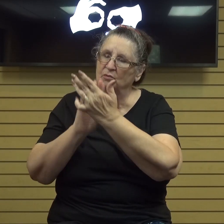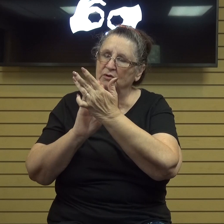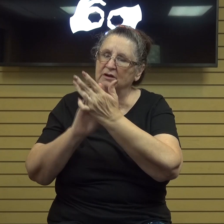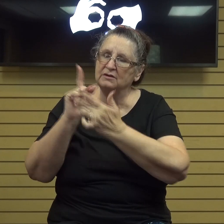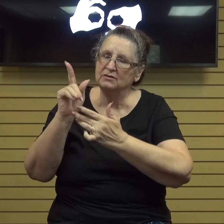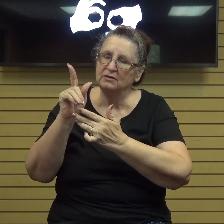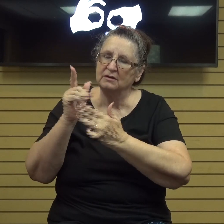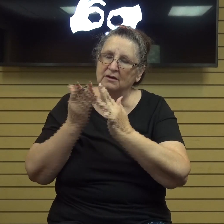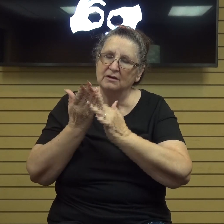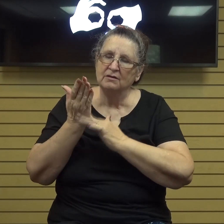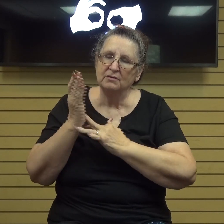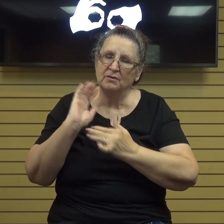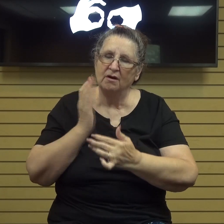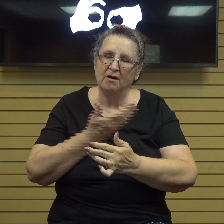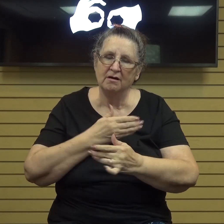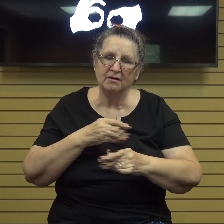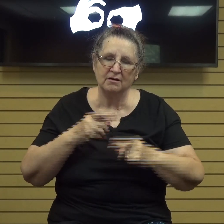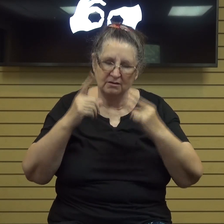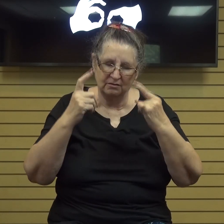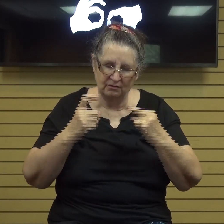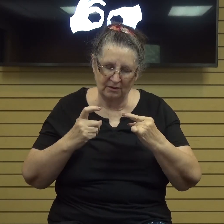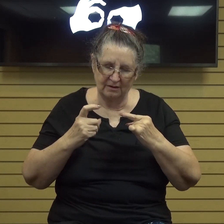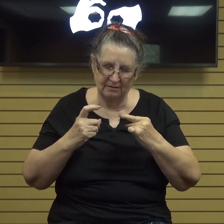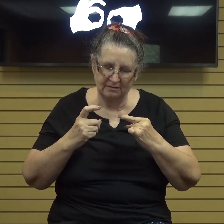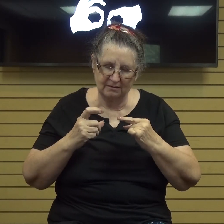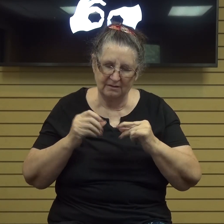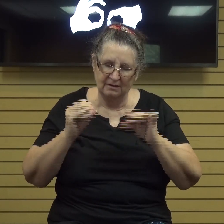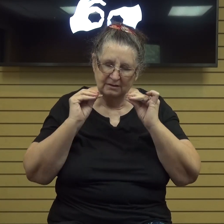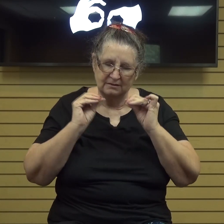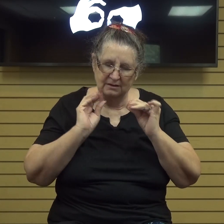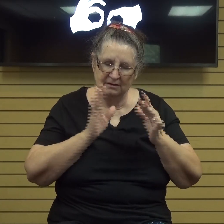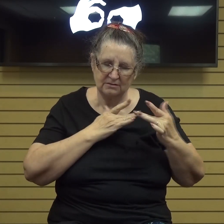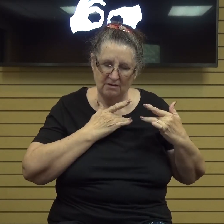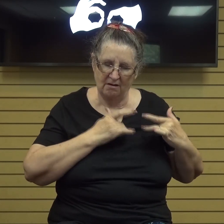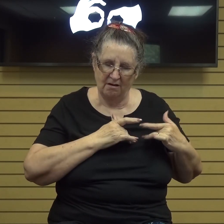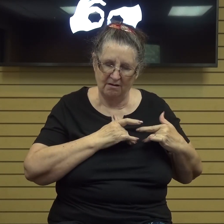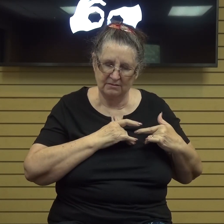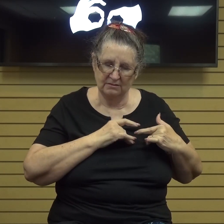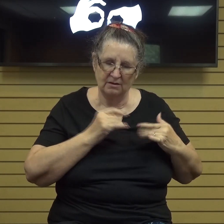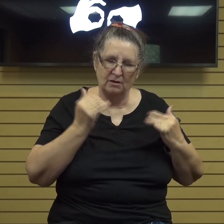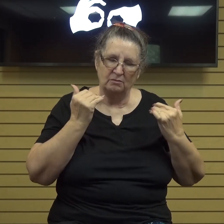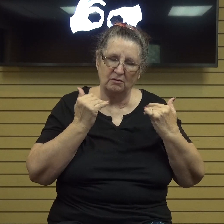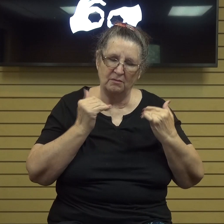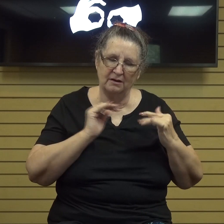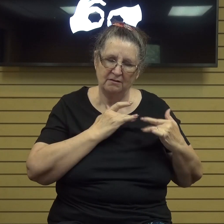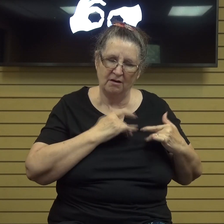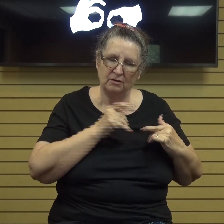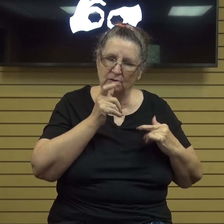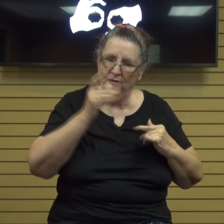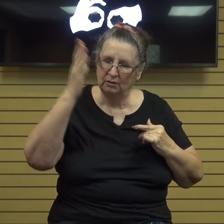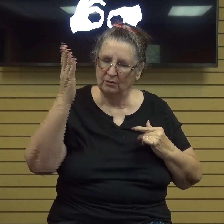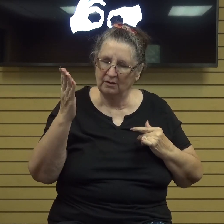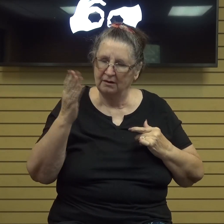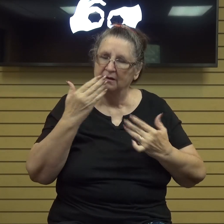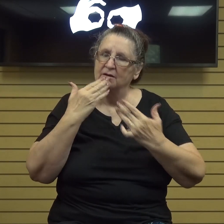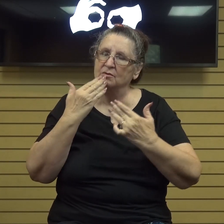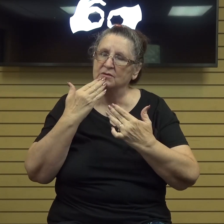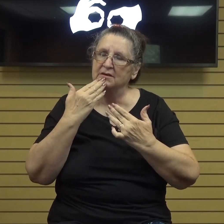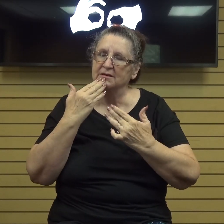throughout our trials that you would teach our heart and remind our hearts who you are and we thank you and we love you